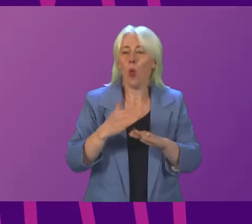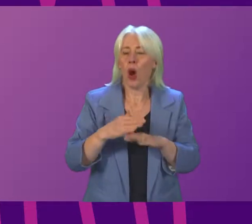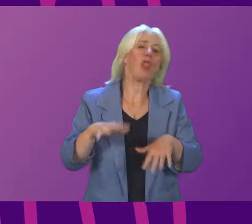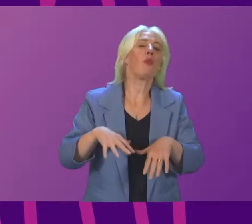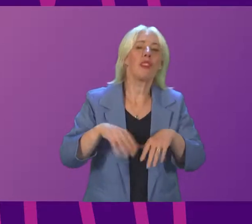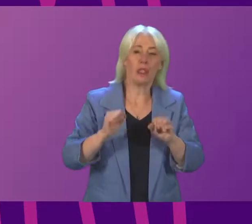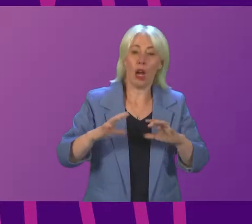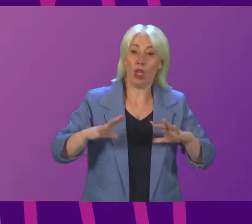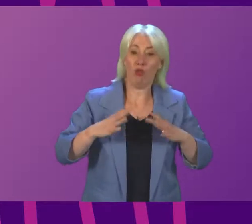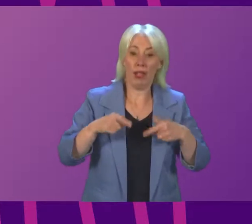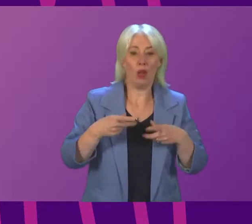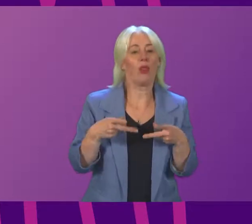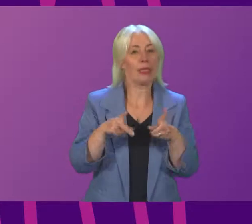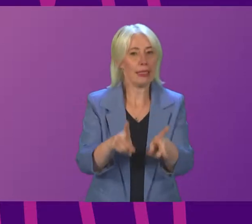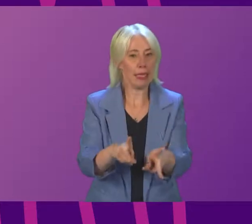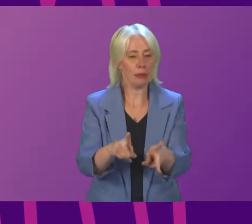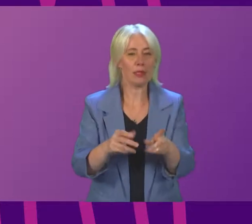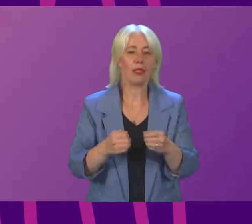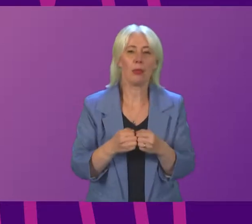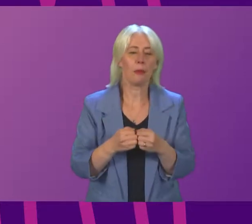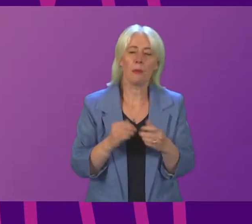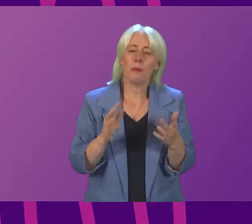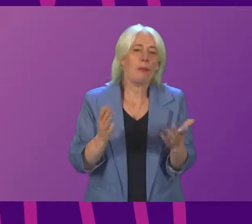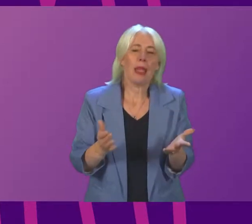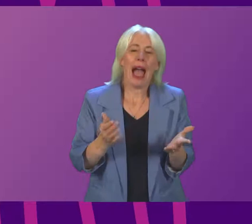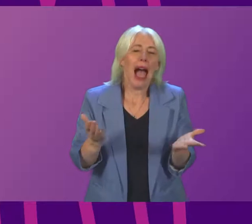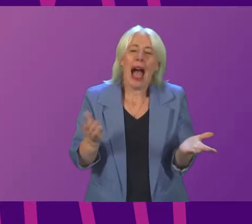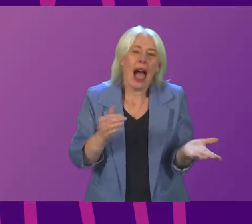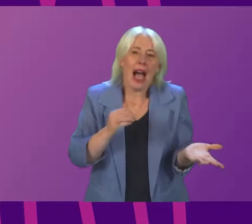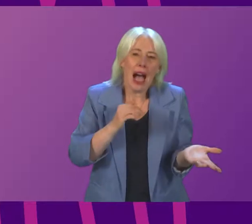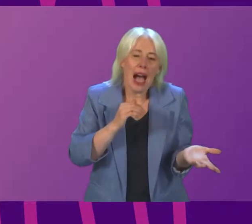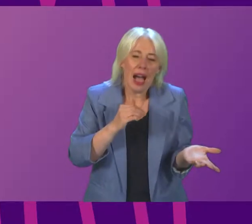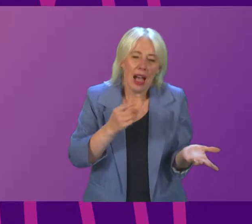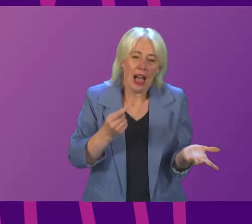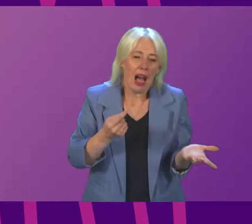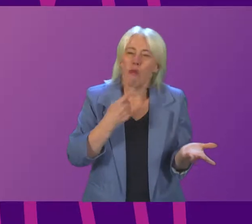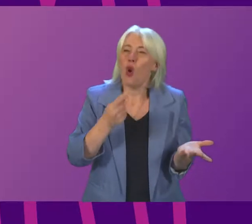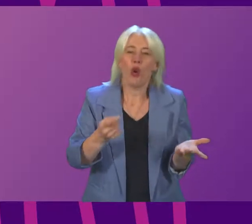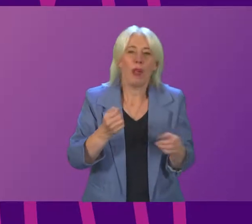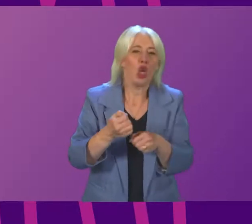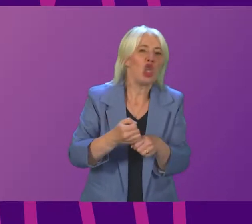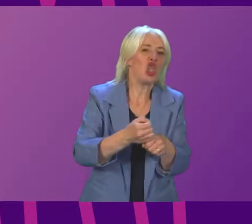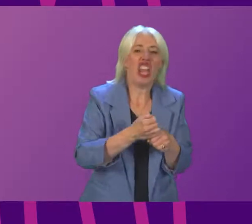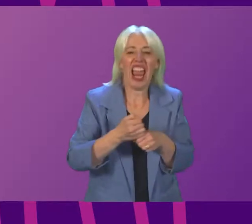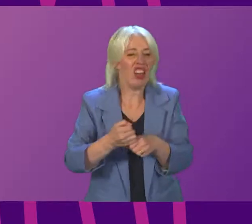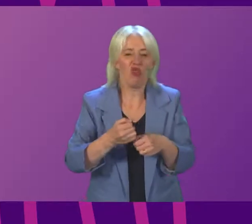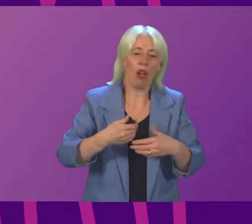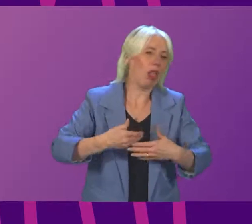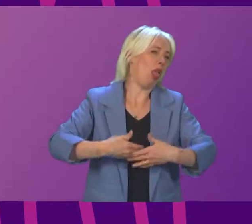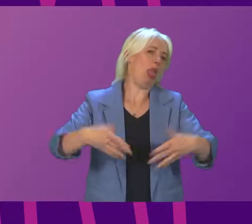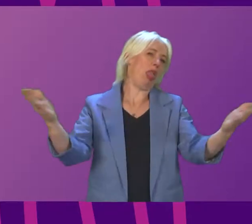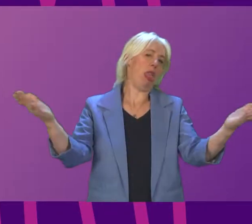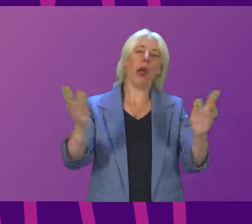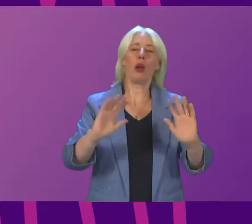on schemes of this type, without wishing to make a, I'm about to make a sweeping generalisation, having said I wasn't going to do so,